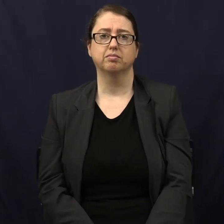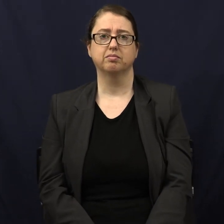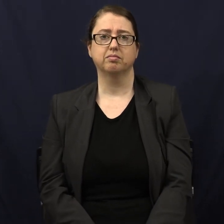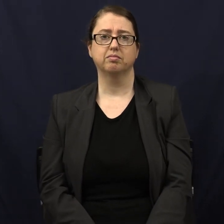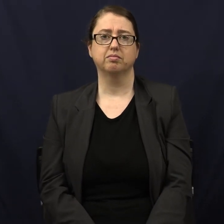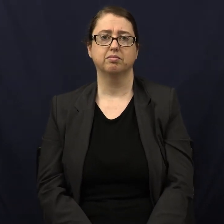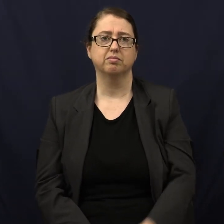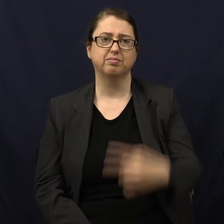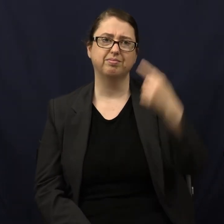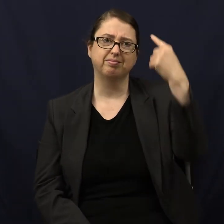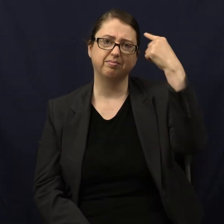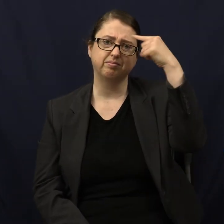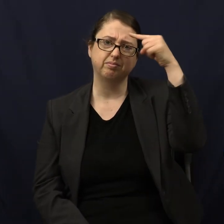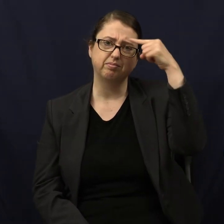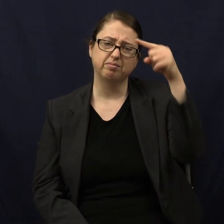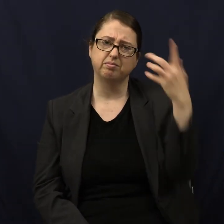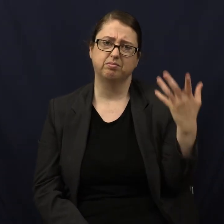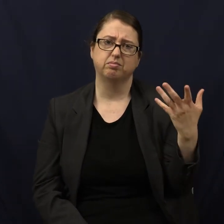What's the purpose for that?